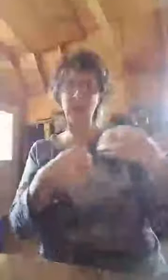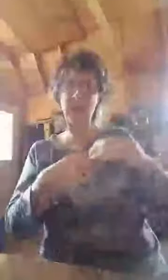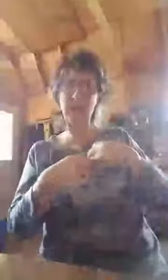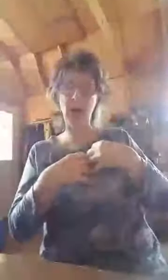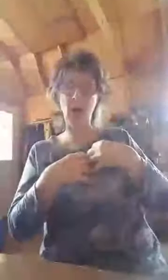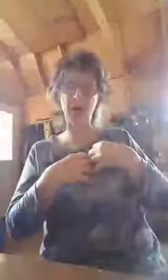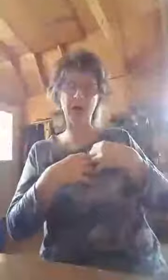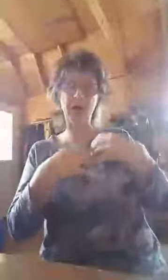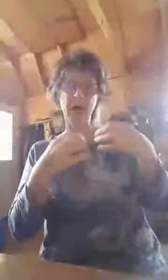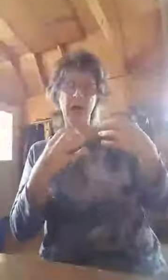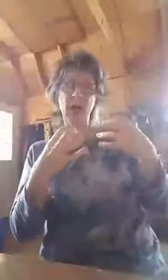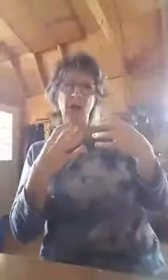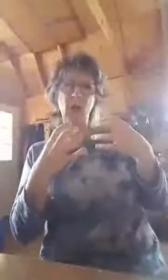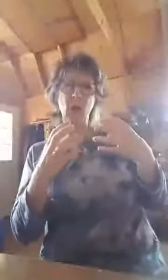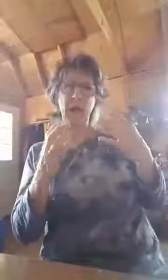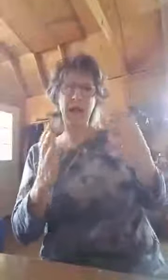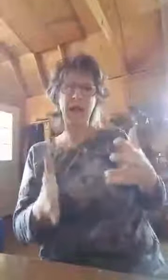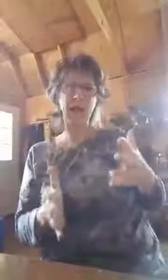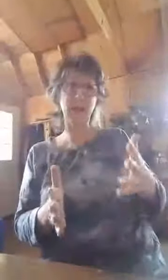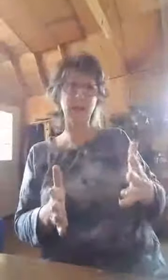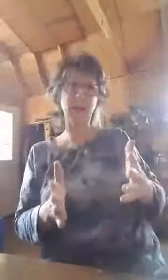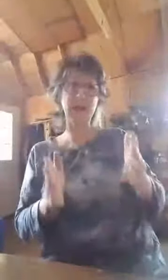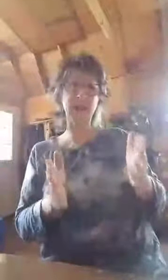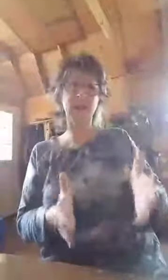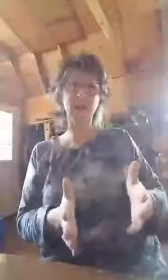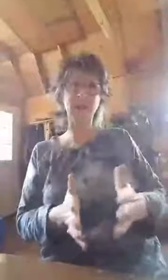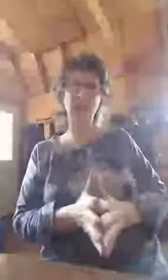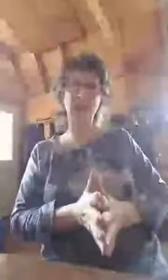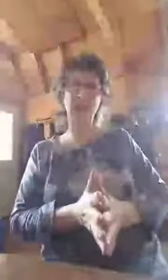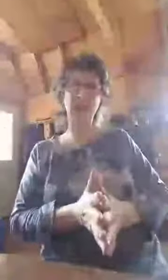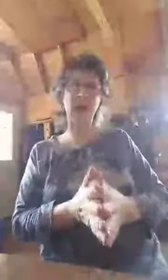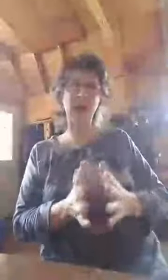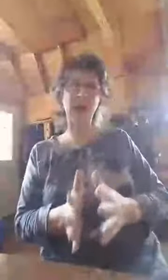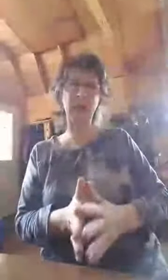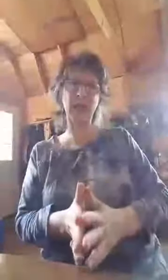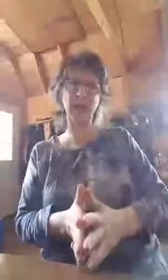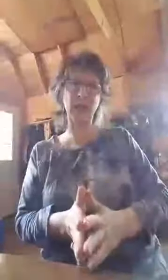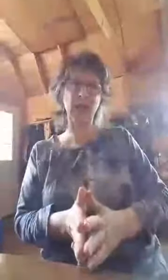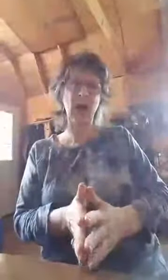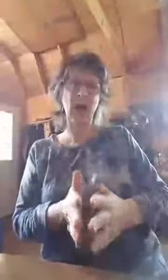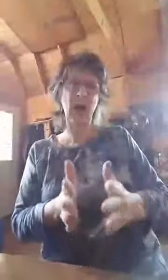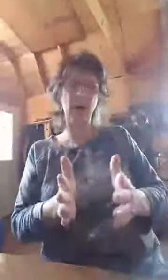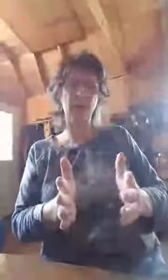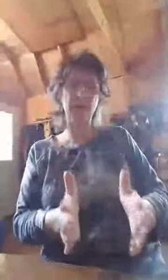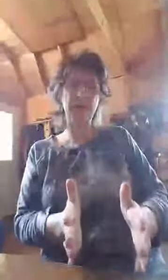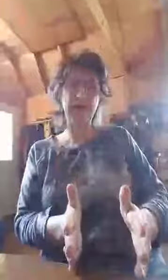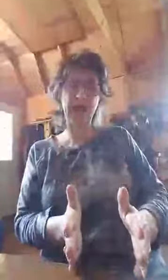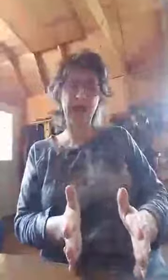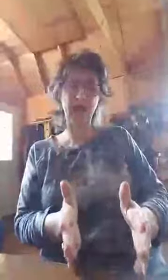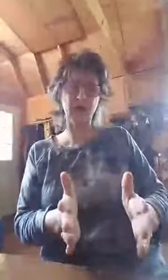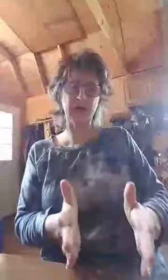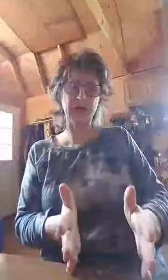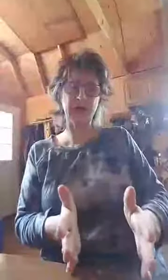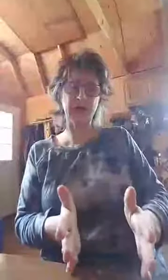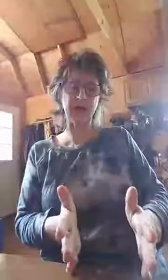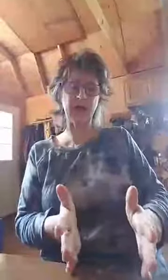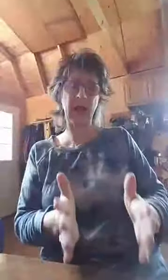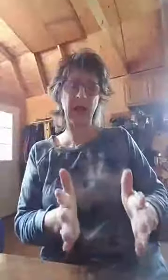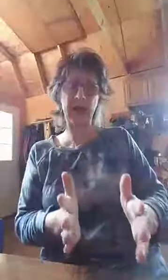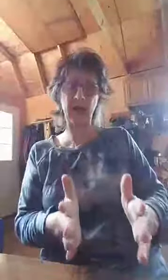What is my harvest? So when I take communion, I say, father, in Jesus name, I thank you, uh, for the DNA of Jesus. That is